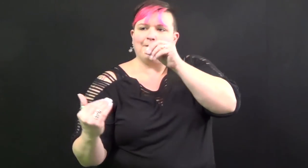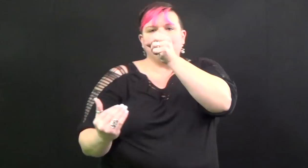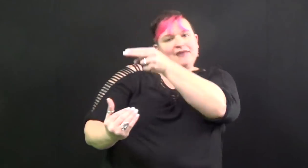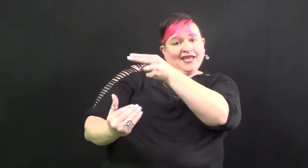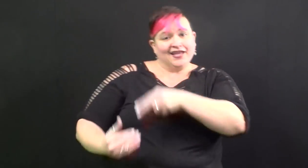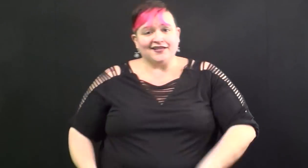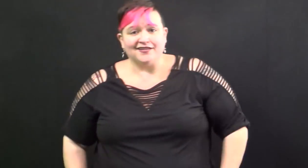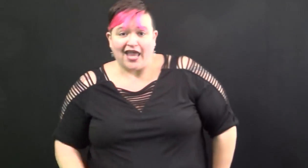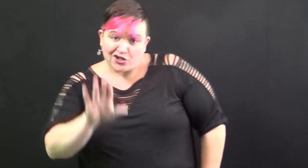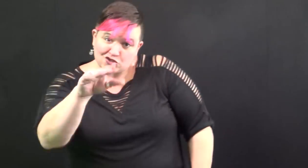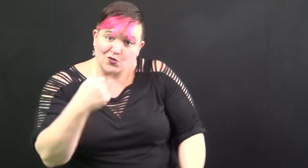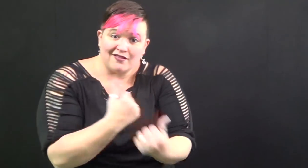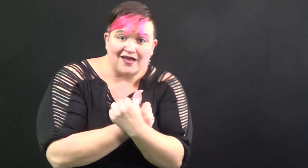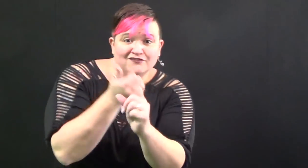You must